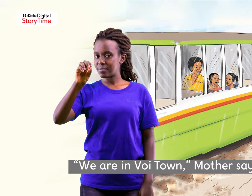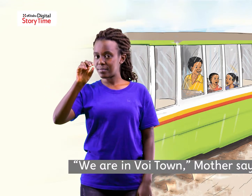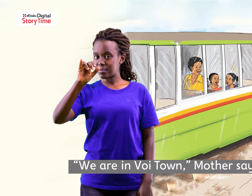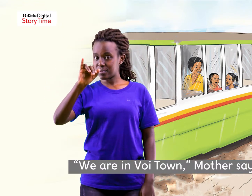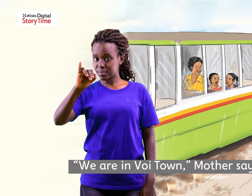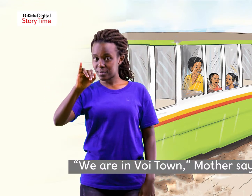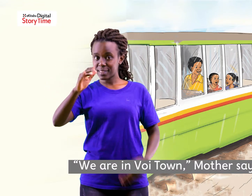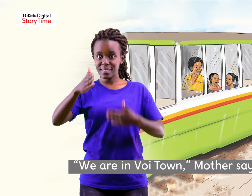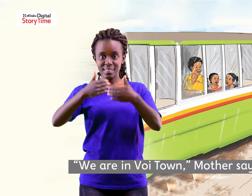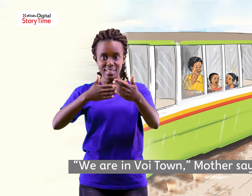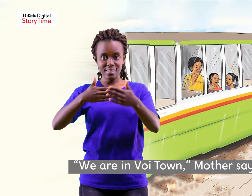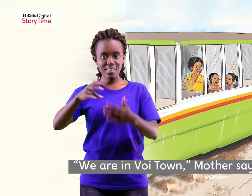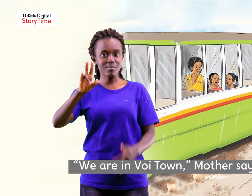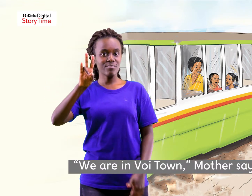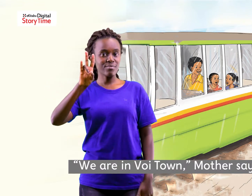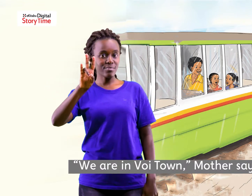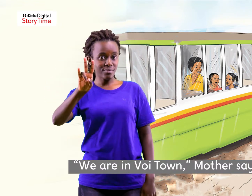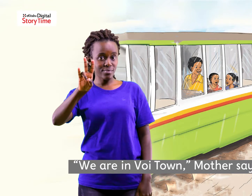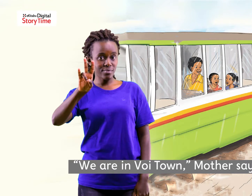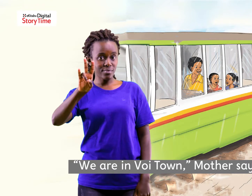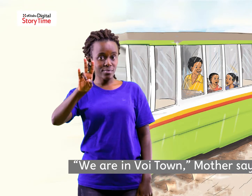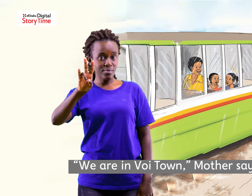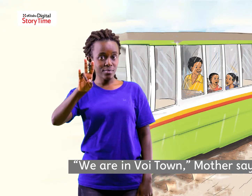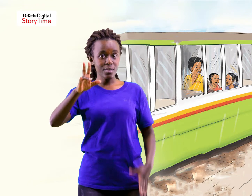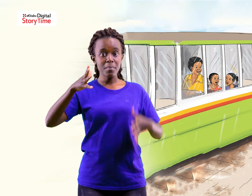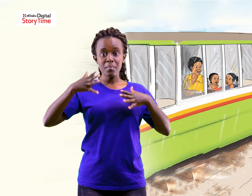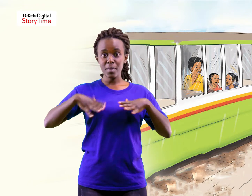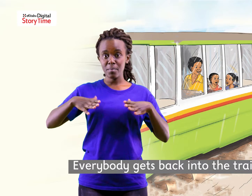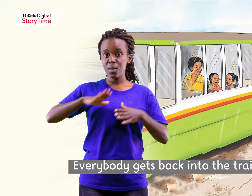We are in Voi town, Mother says.